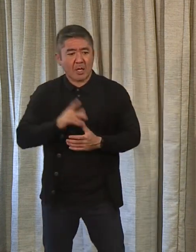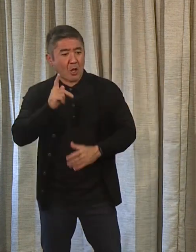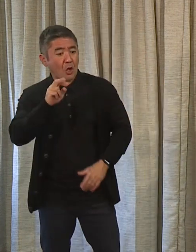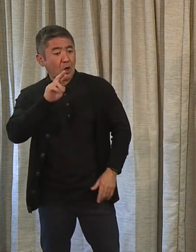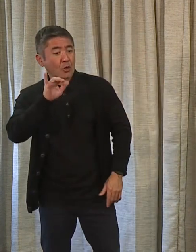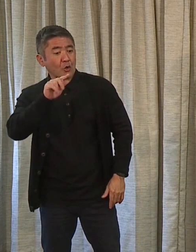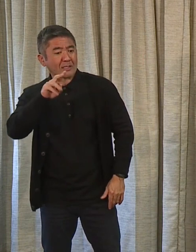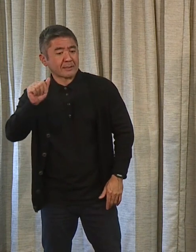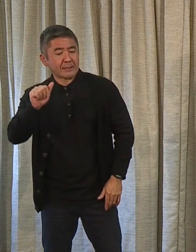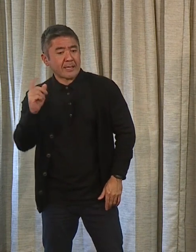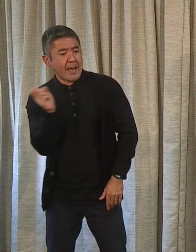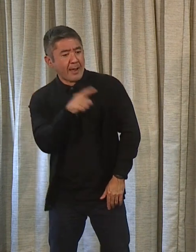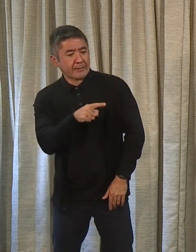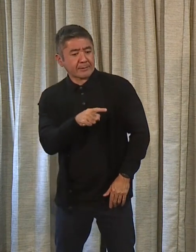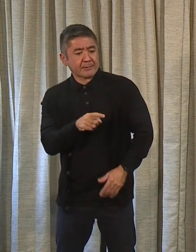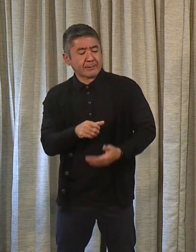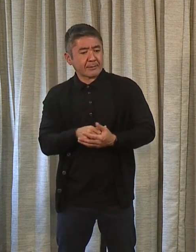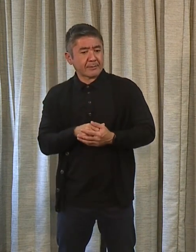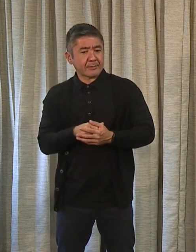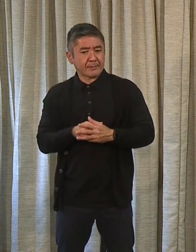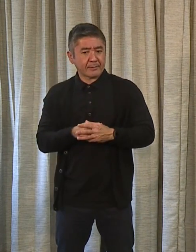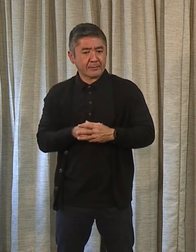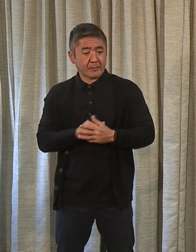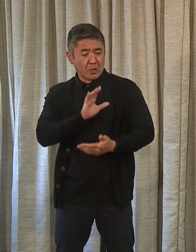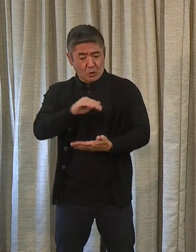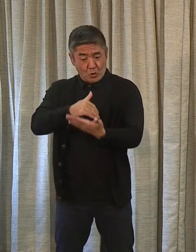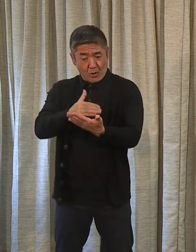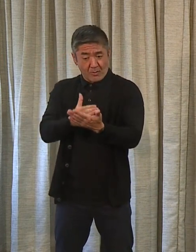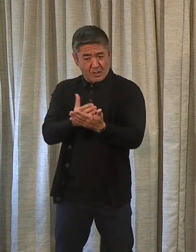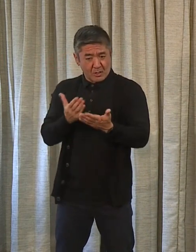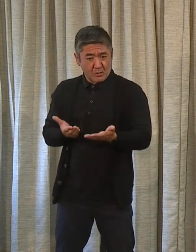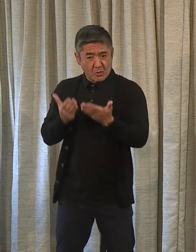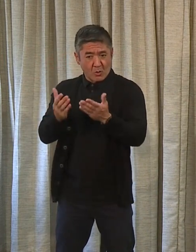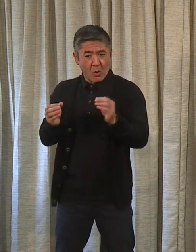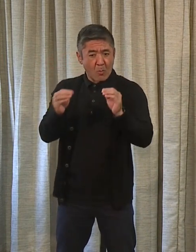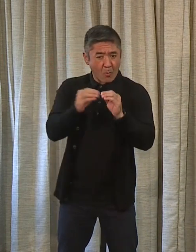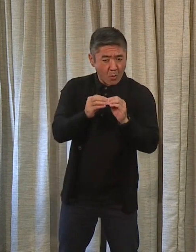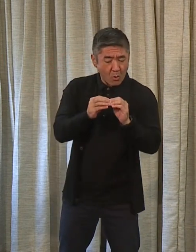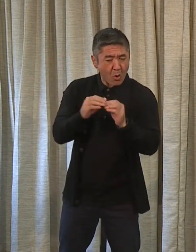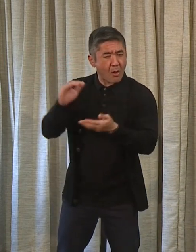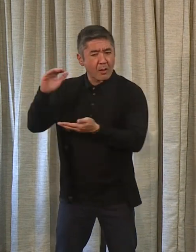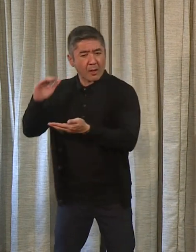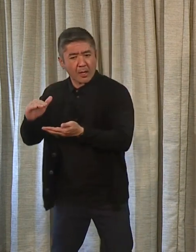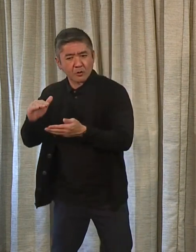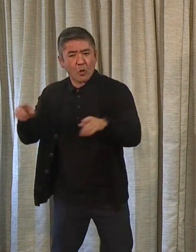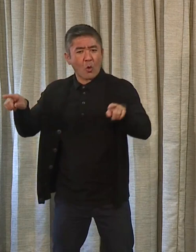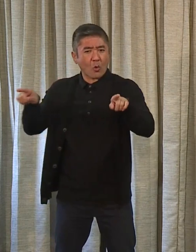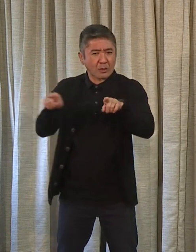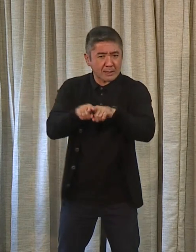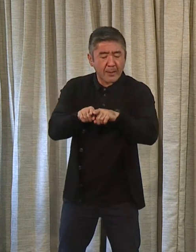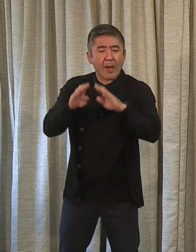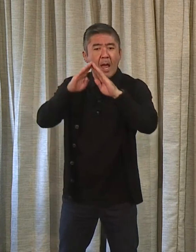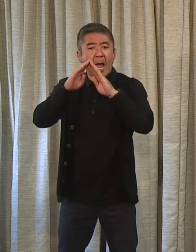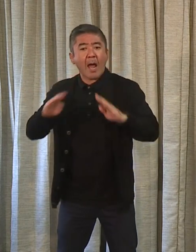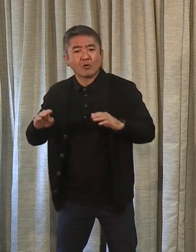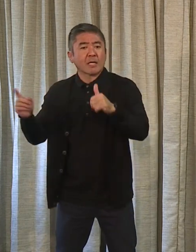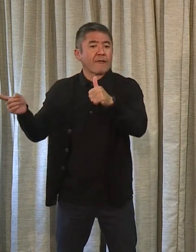asking, your budget is proposing more or less or the same number of Housing First vouchers?